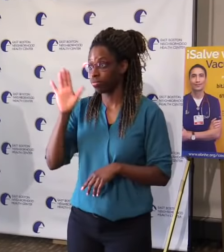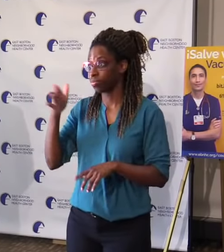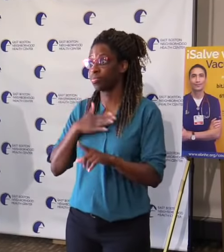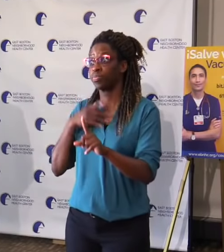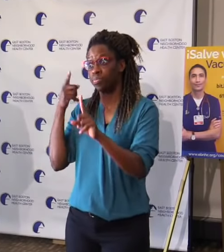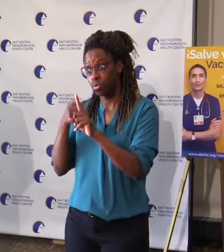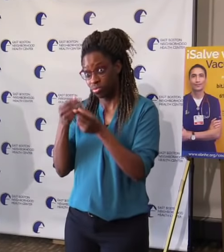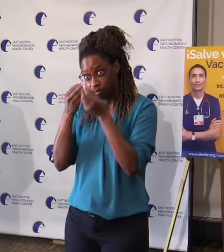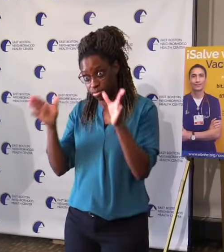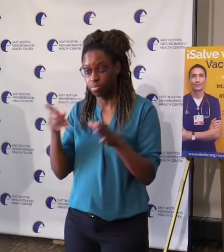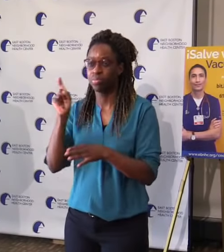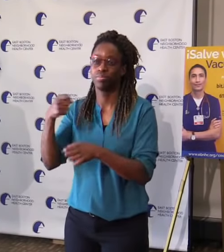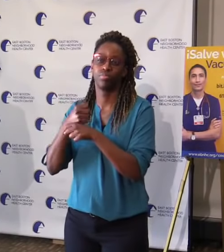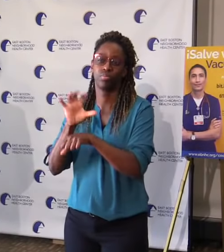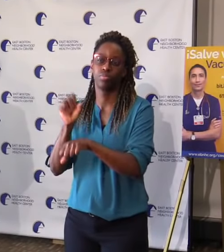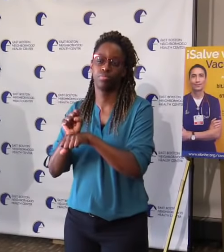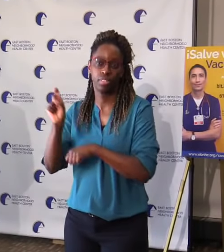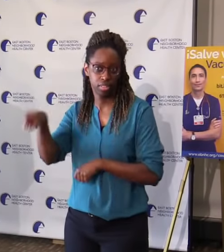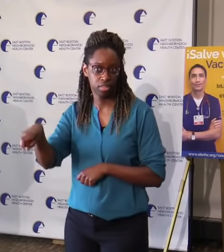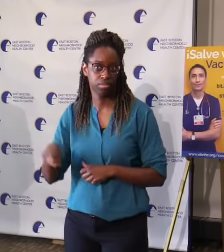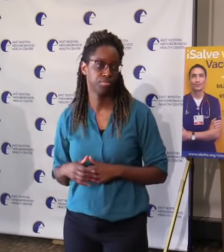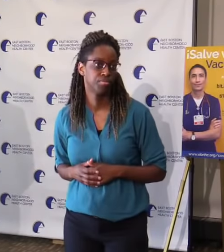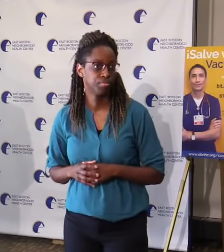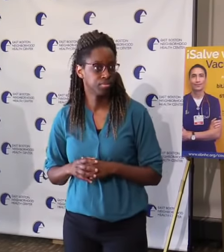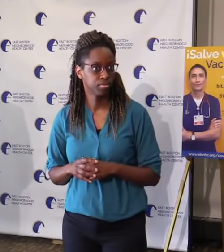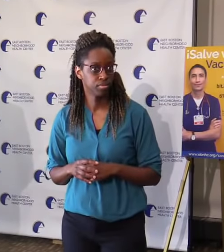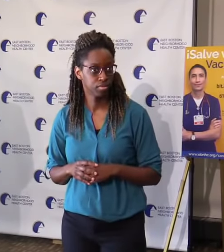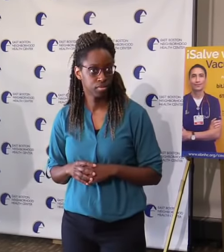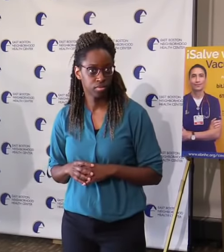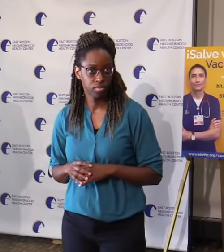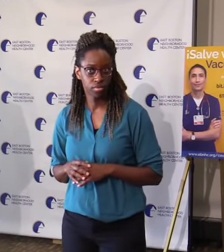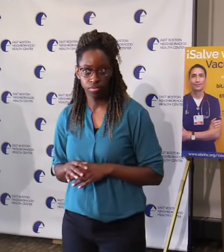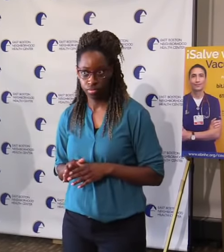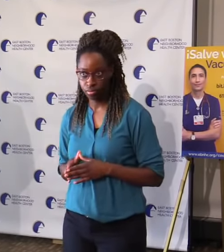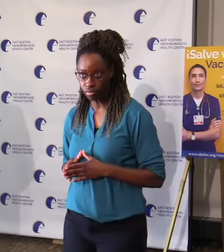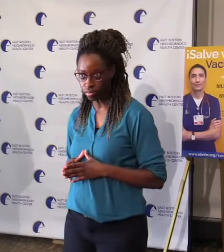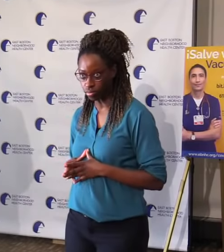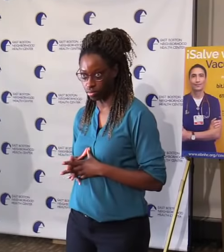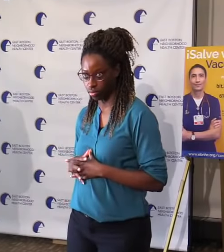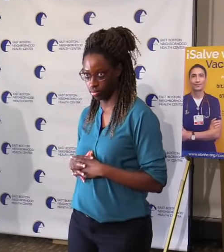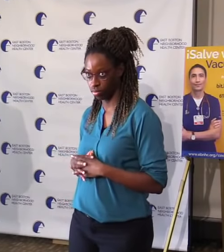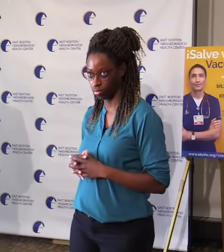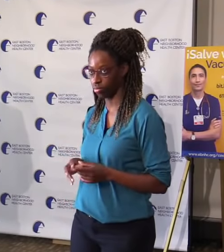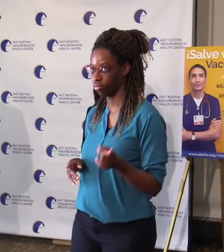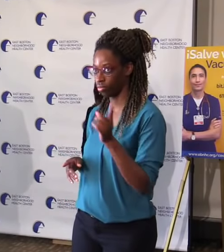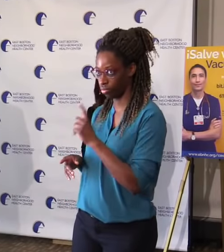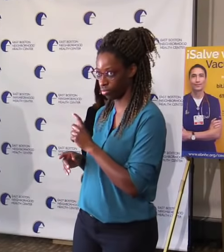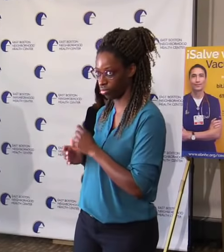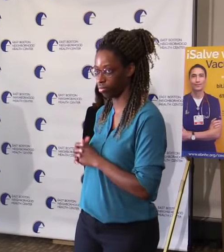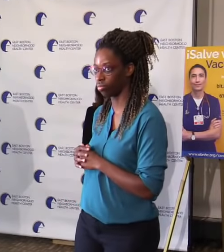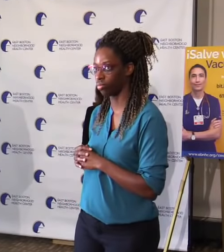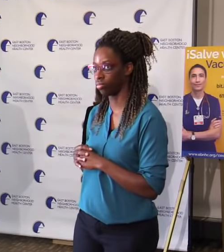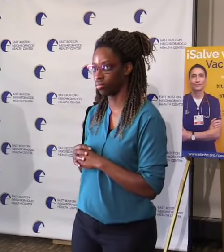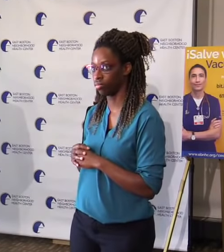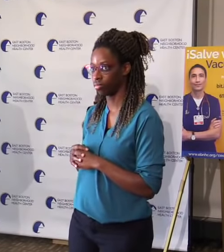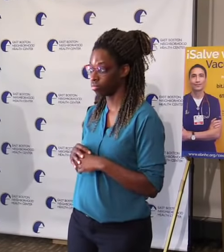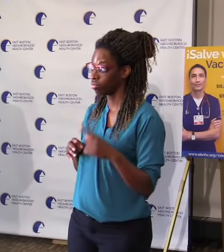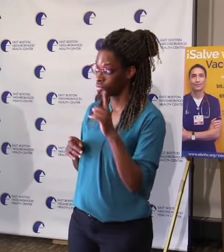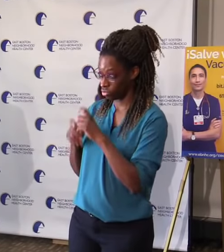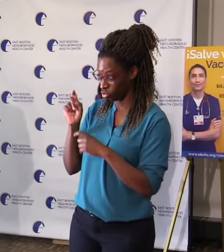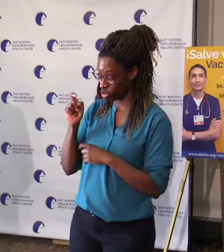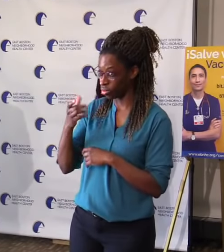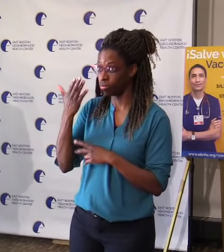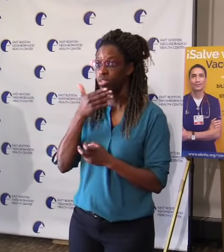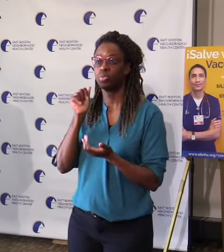do you think there needs to be a unified system? So do you have to just keep hearing the stories about the kind of